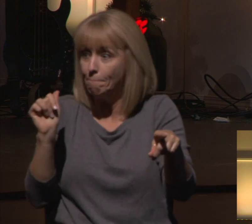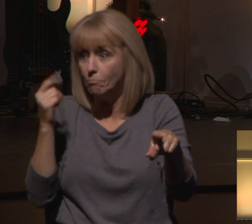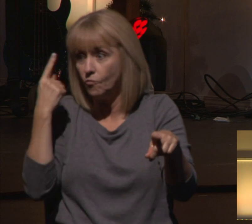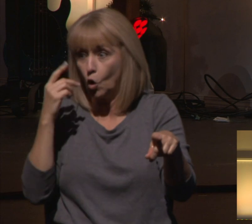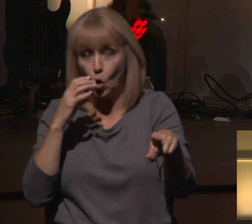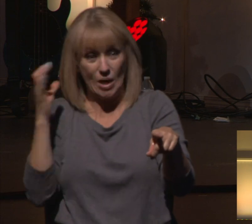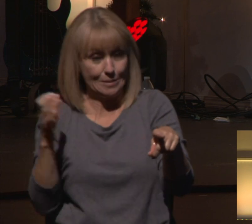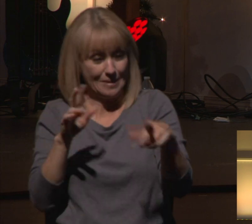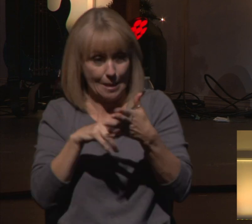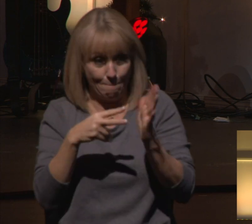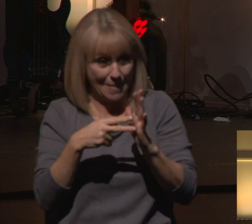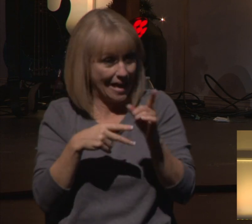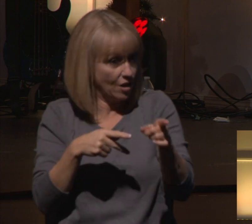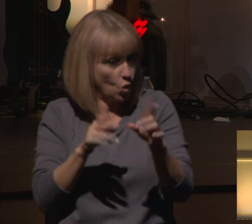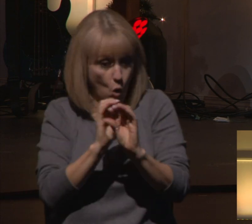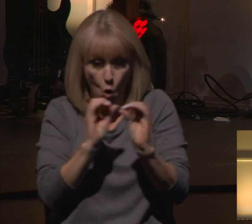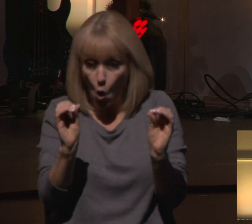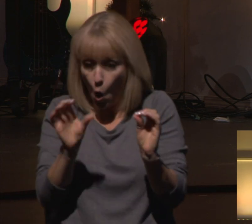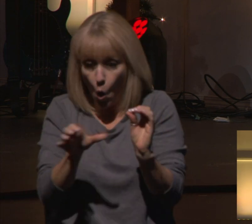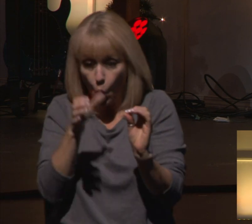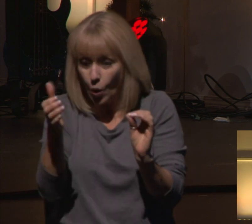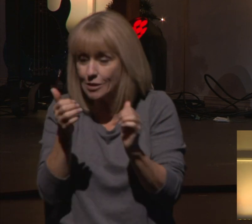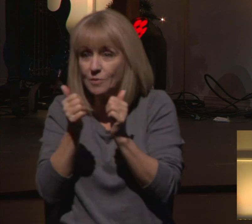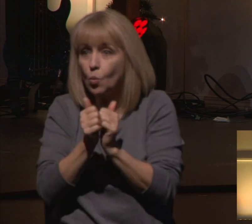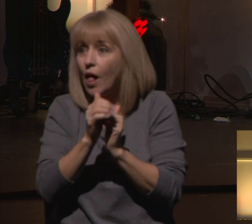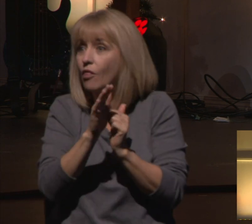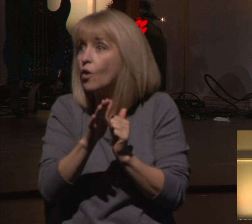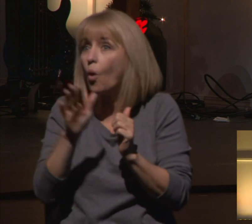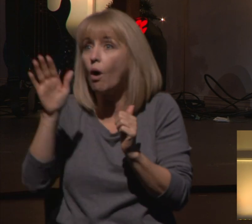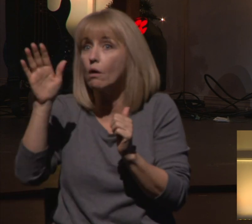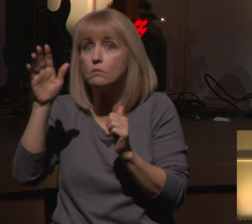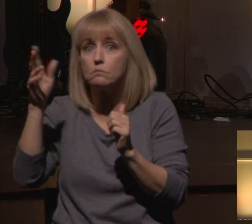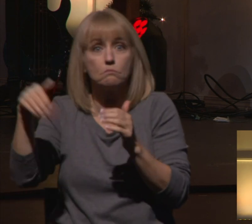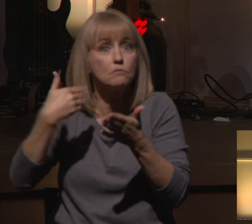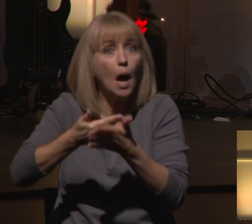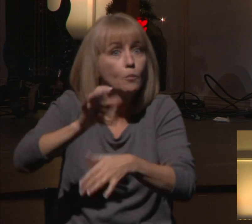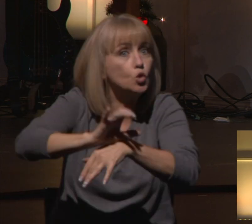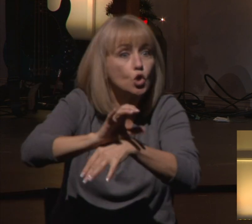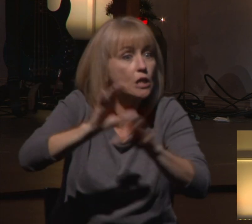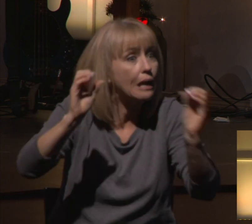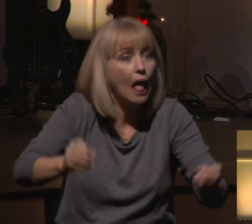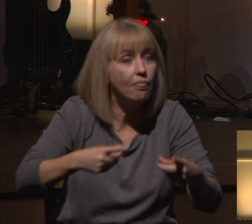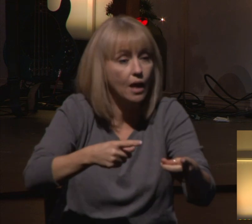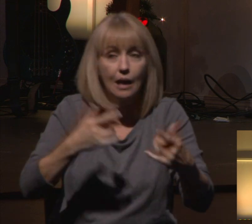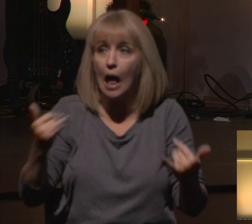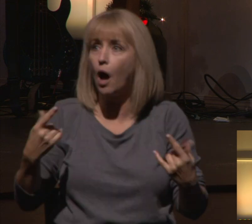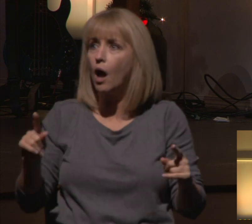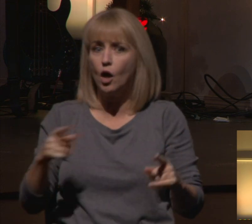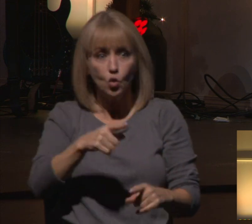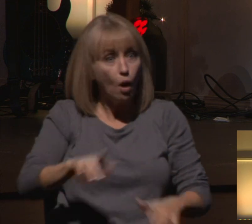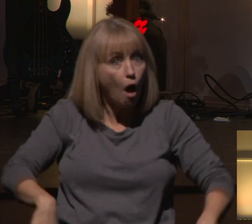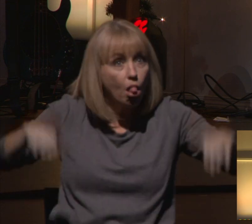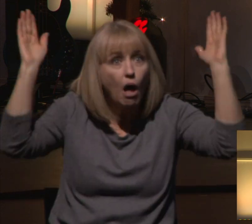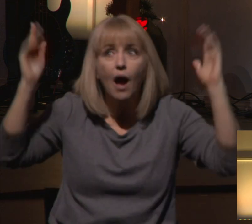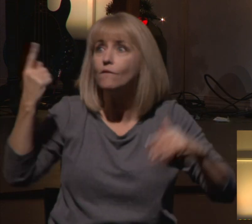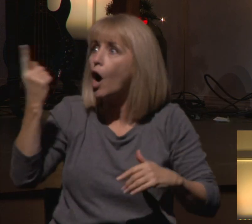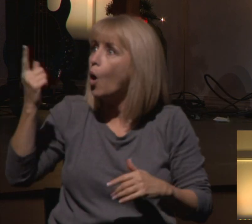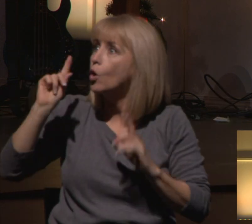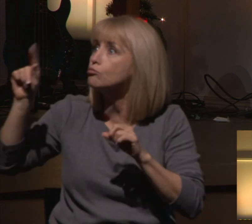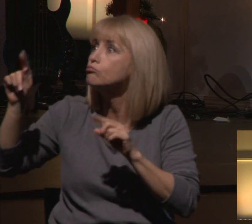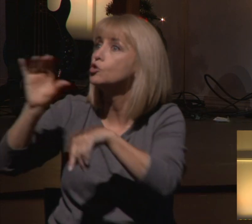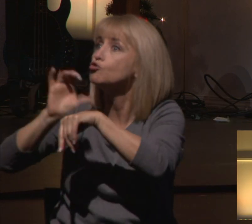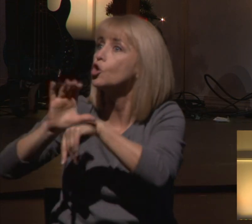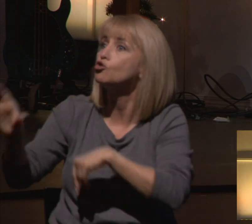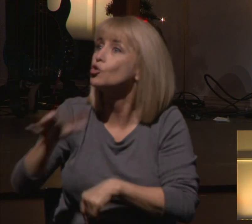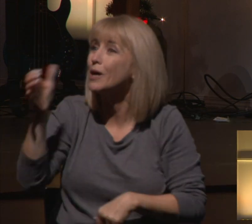Christmas that you haven't spent Christmas in a church building. Like your entire life, you've grown up, you've had candlelight services,